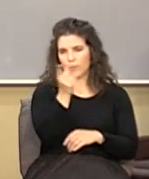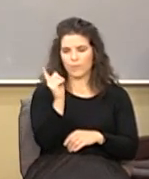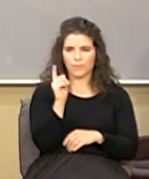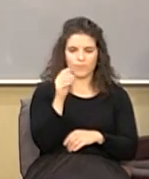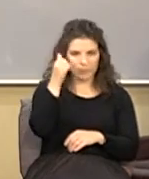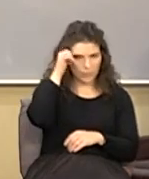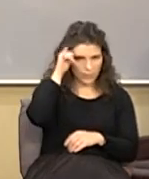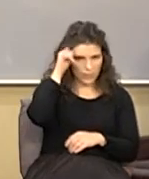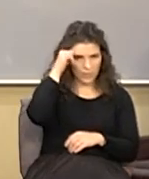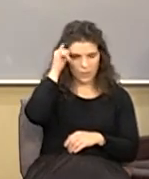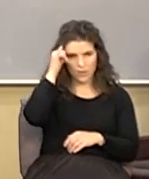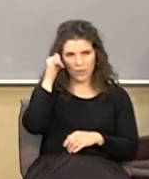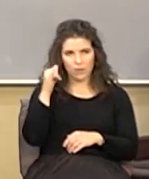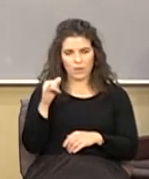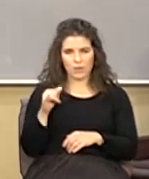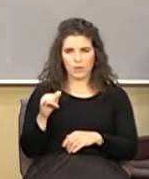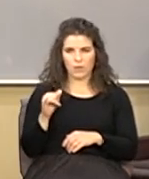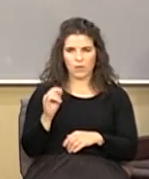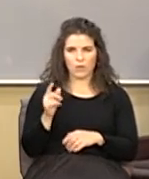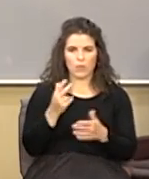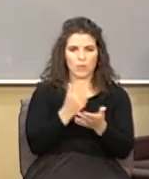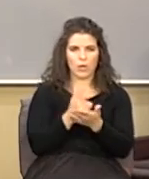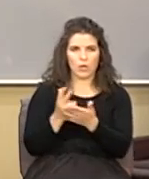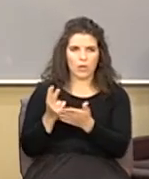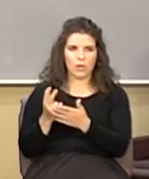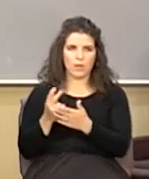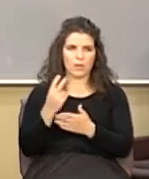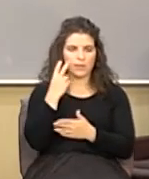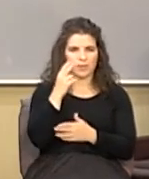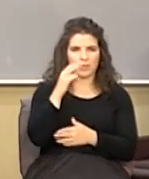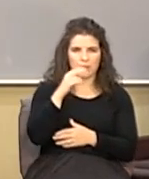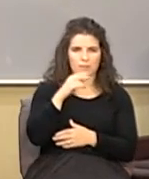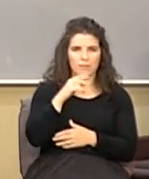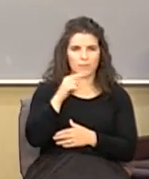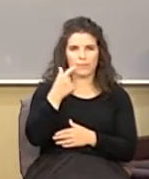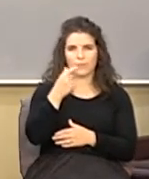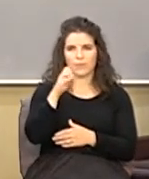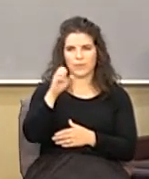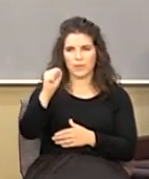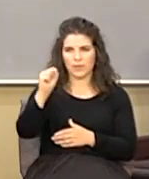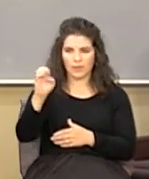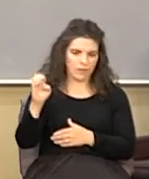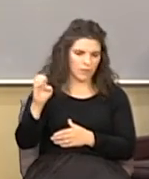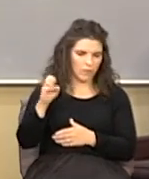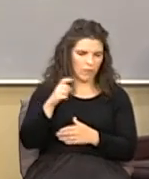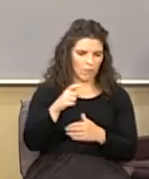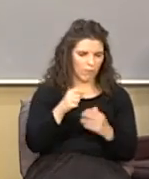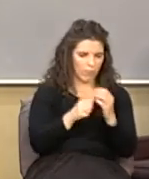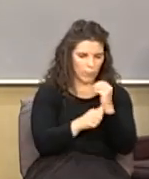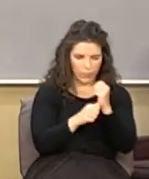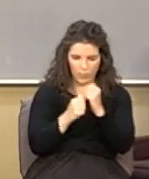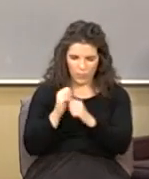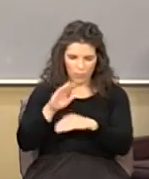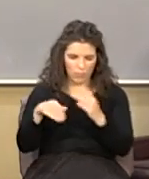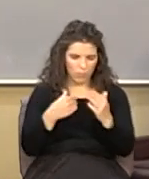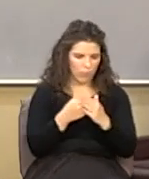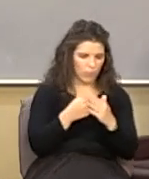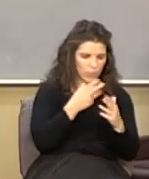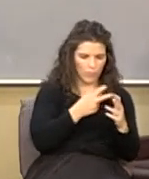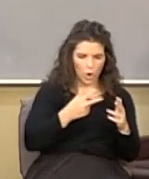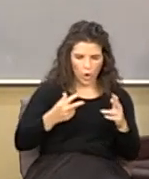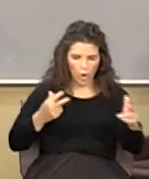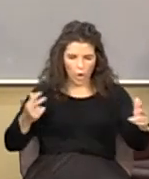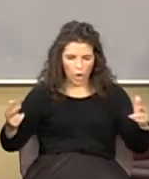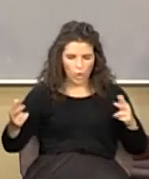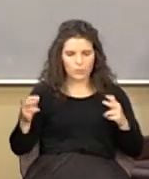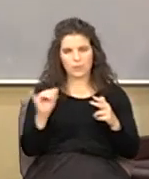cows in the pasture go out in the parking lot and look how the geese tag our parking lot the little gifts they leave you out